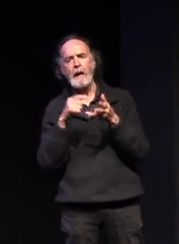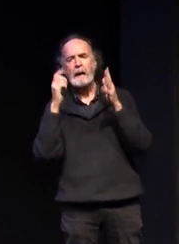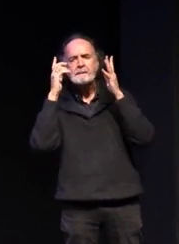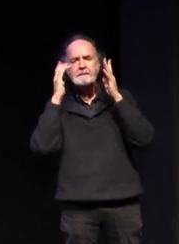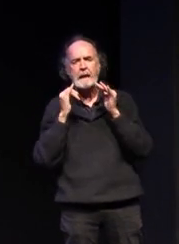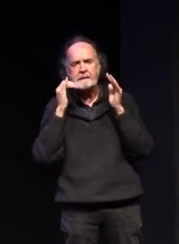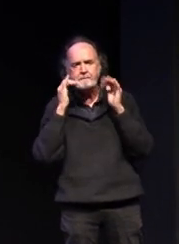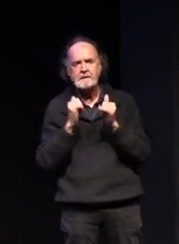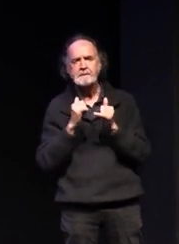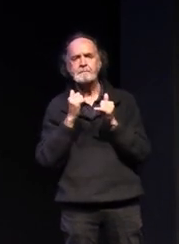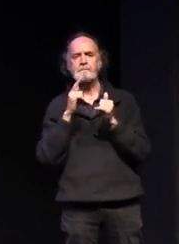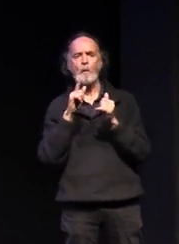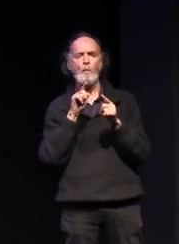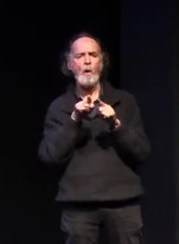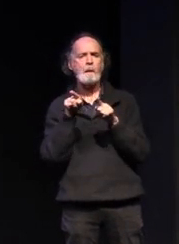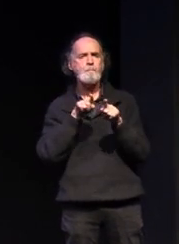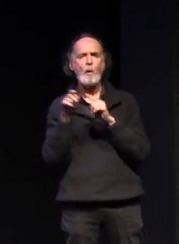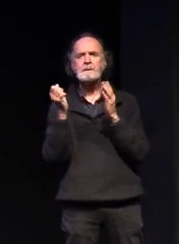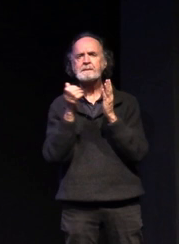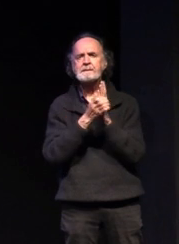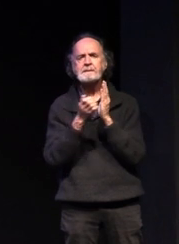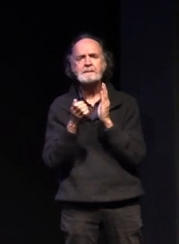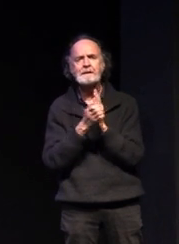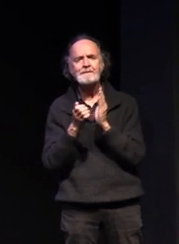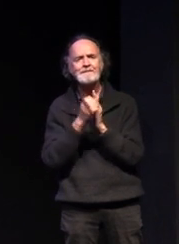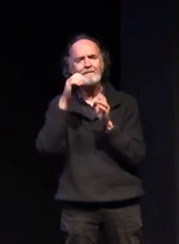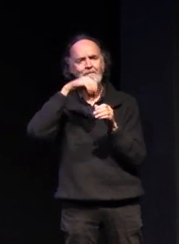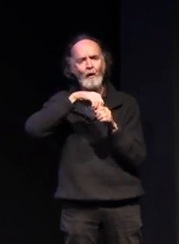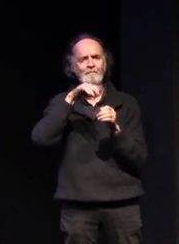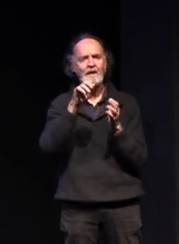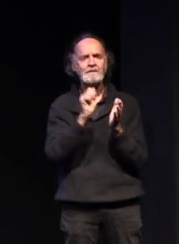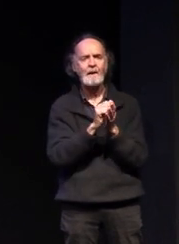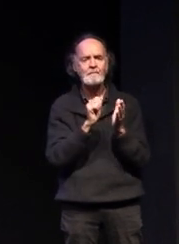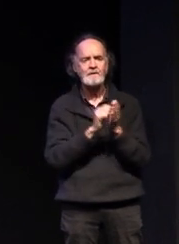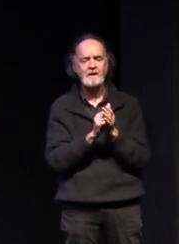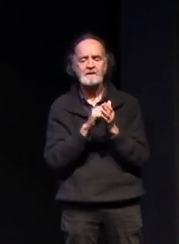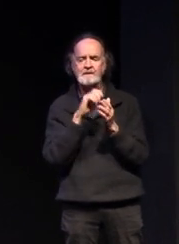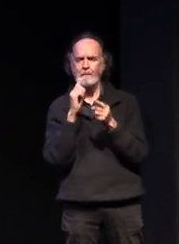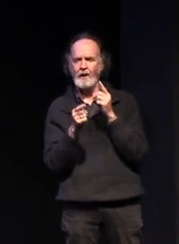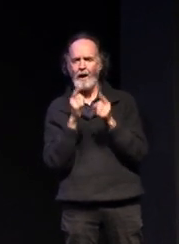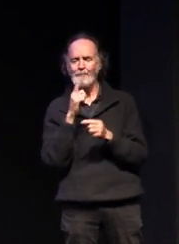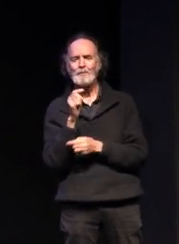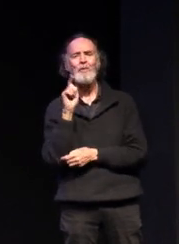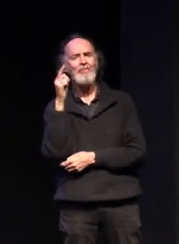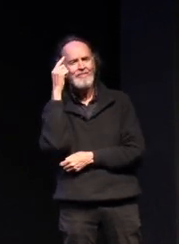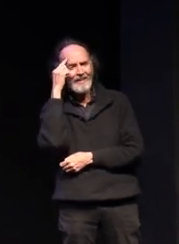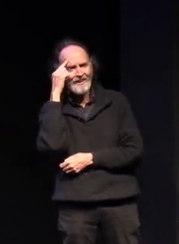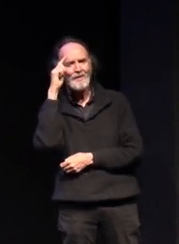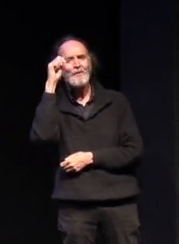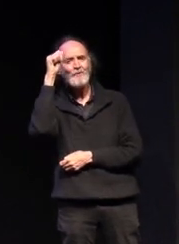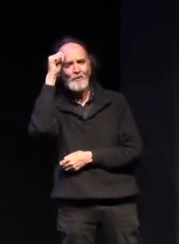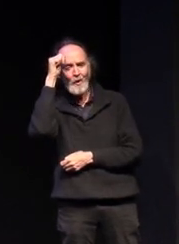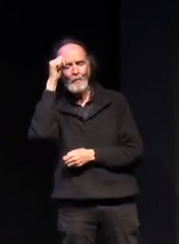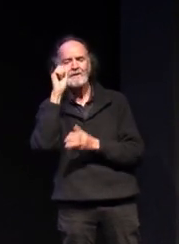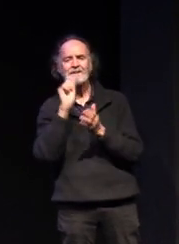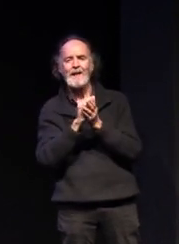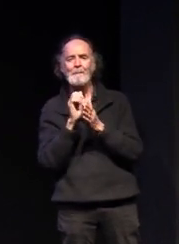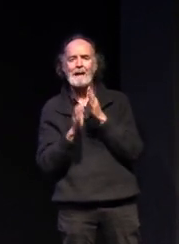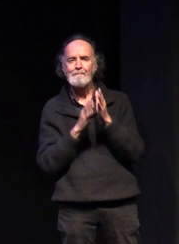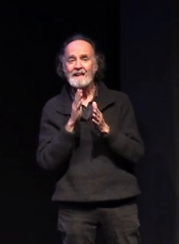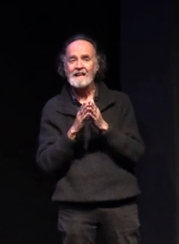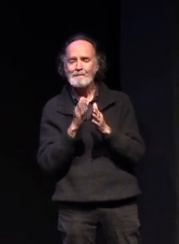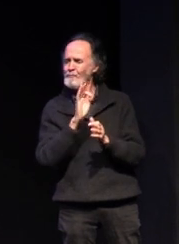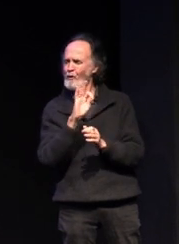skills that they cover sometimes we have an idea of a subject based on the name but perhaps you know it's not